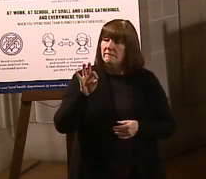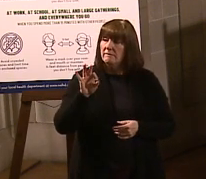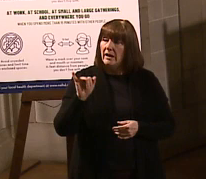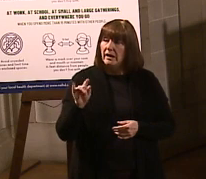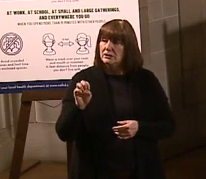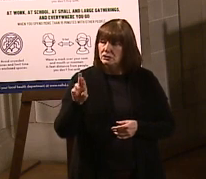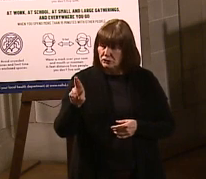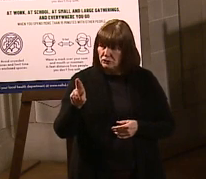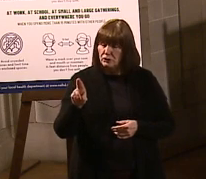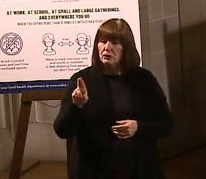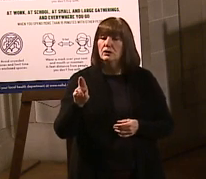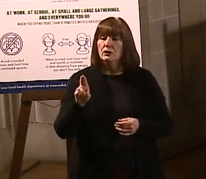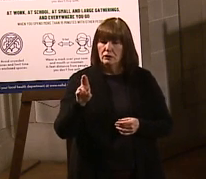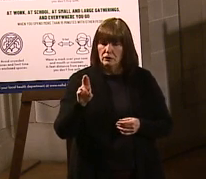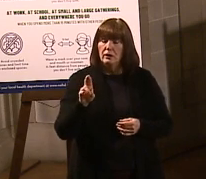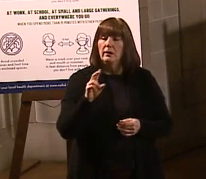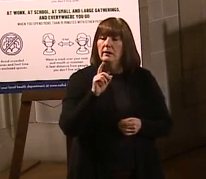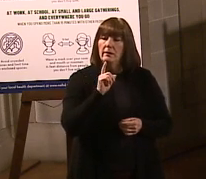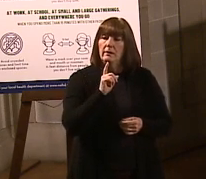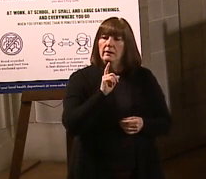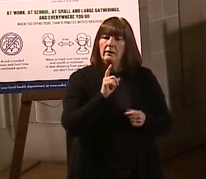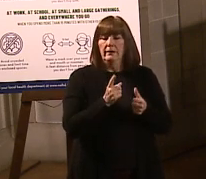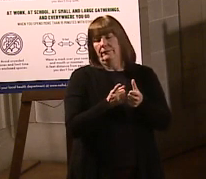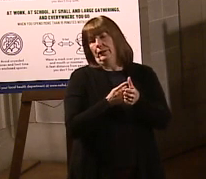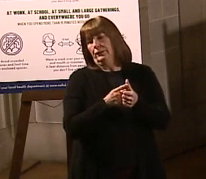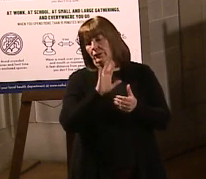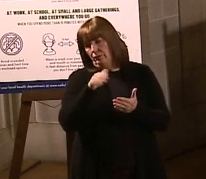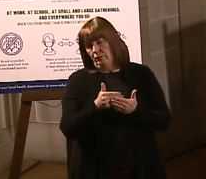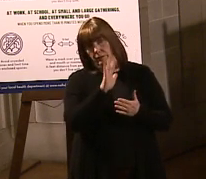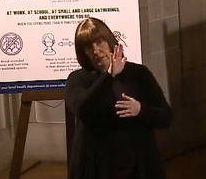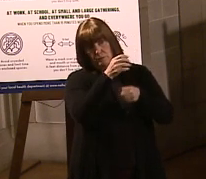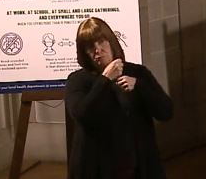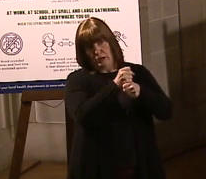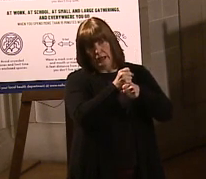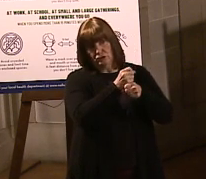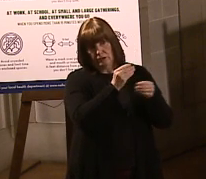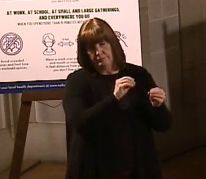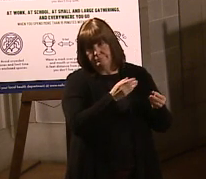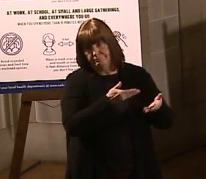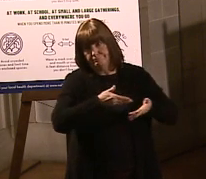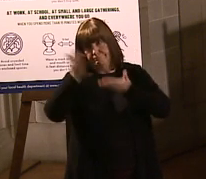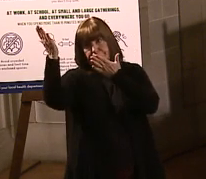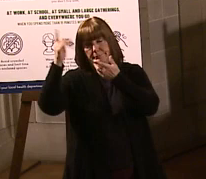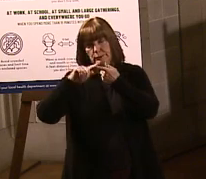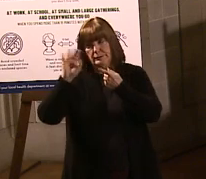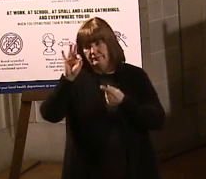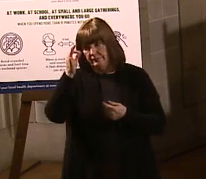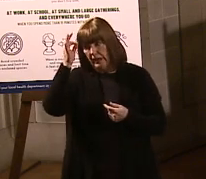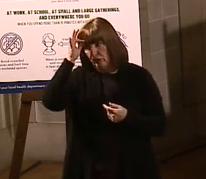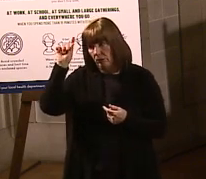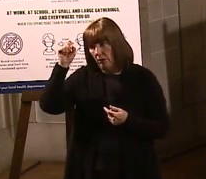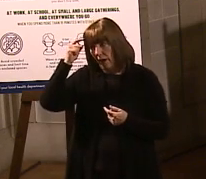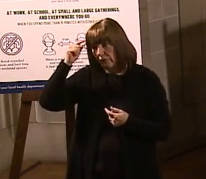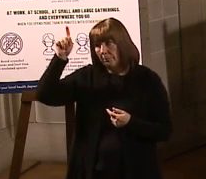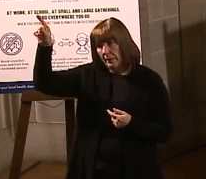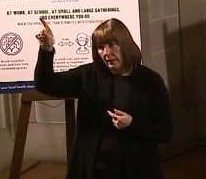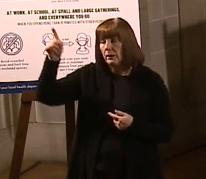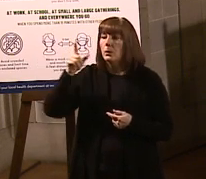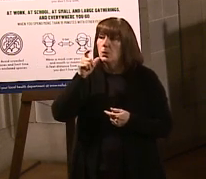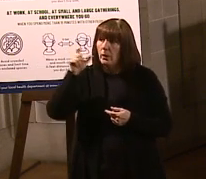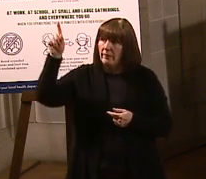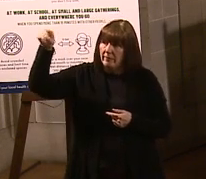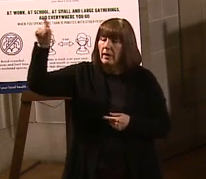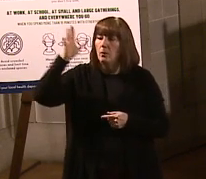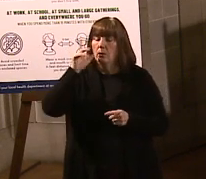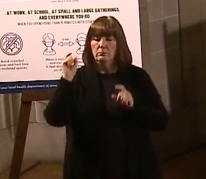they are not, first of all, all their production is going to the federal government. So it really is the federal government who will be allocating